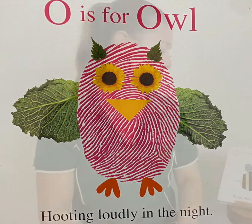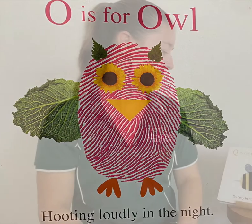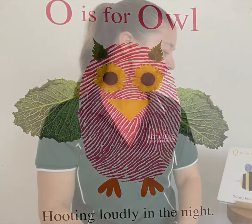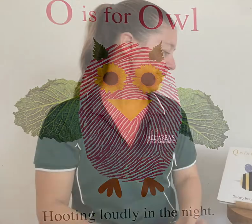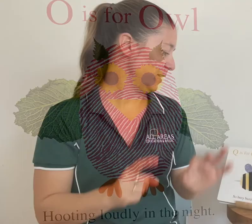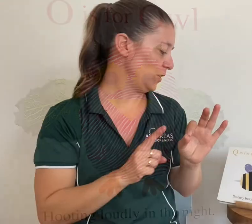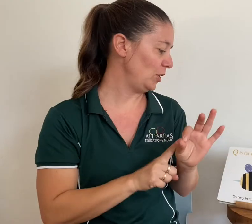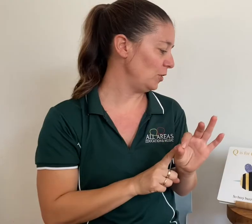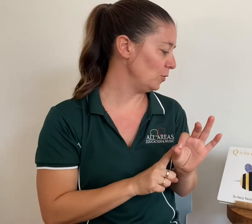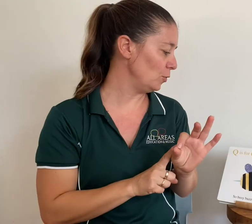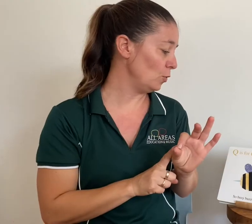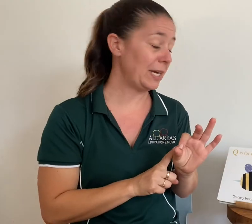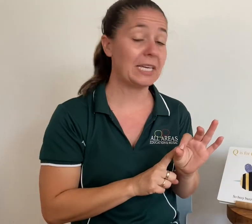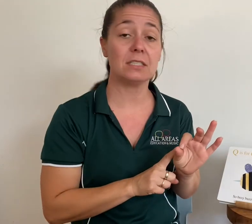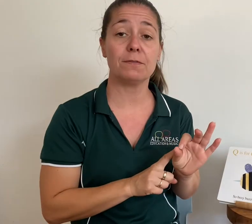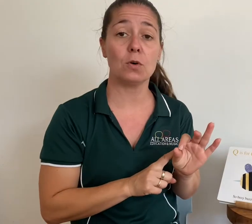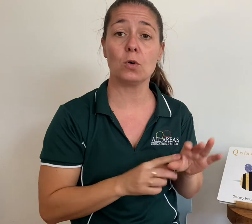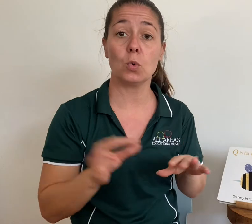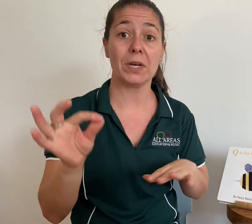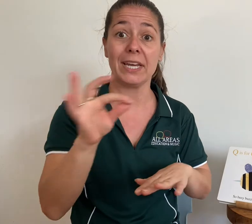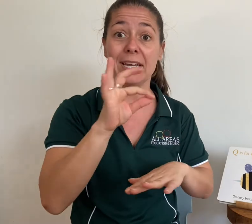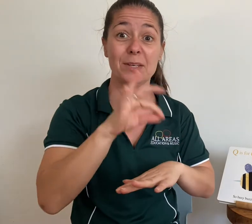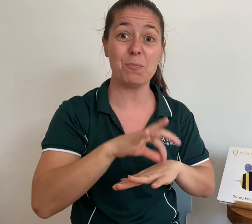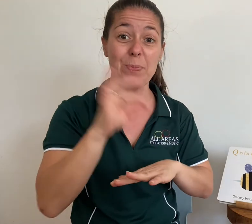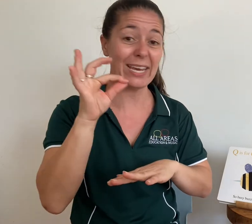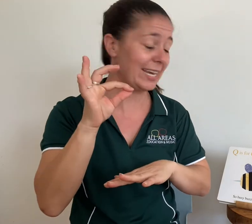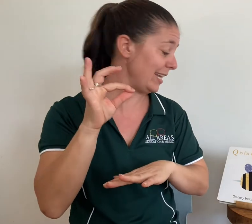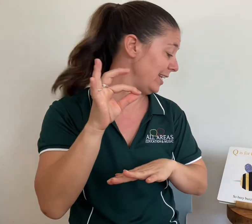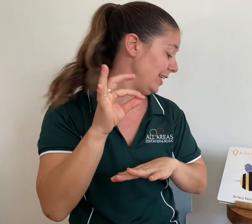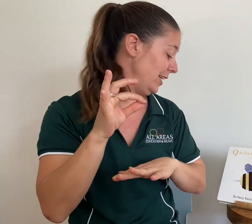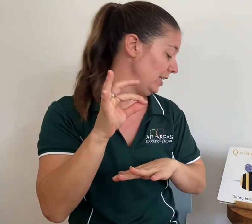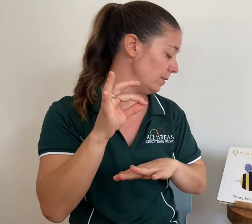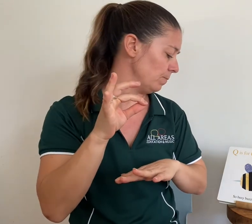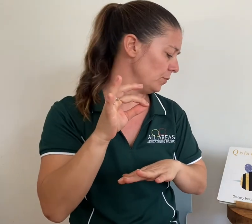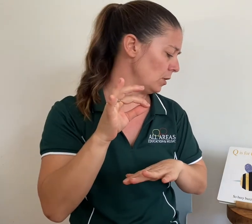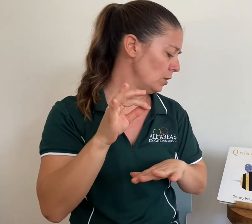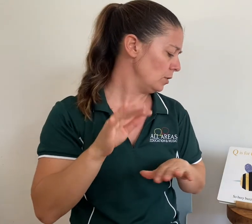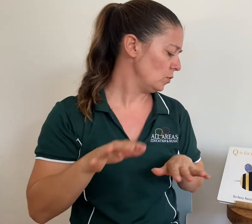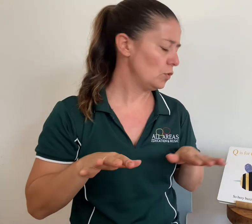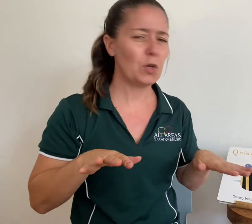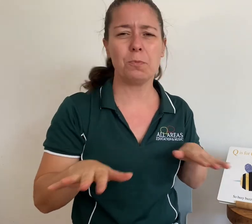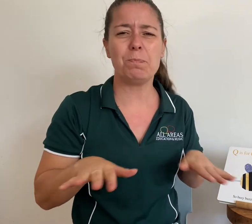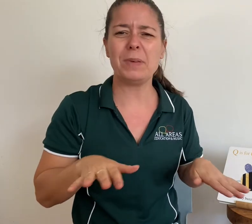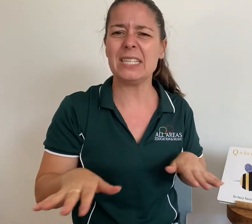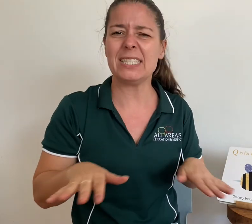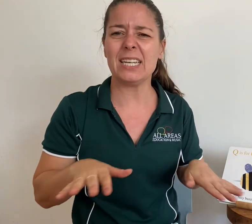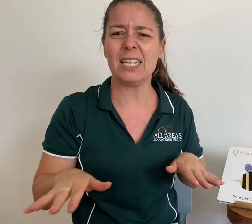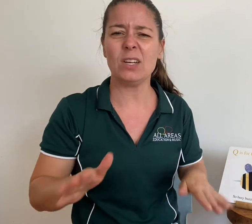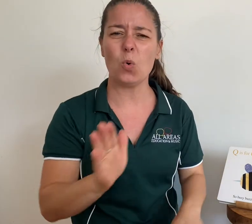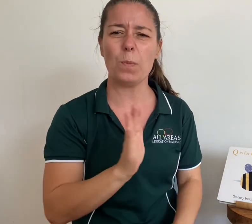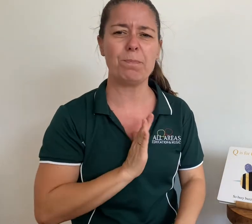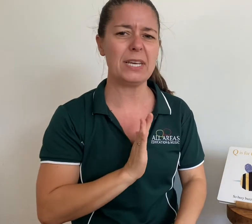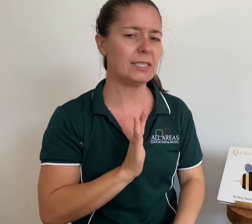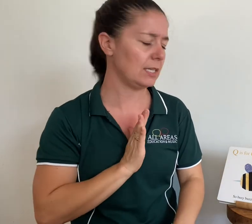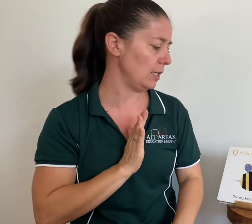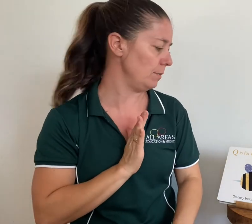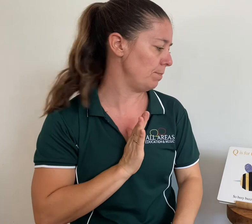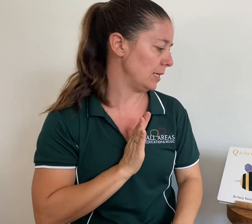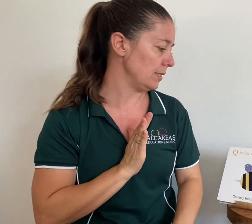Q is for queen bee. So busy or busy buzzing